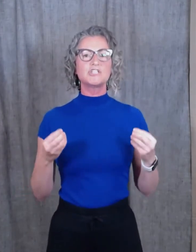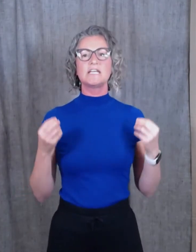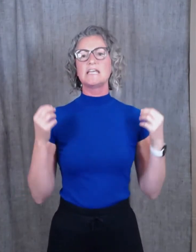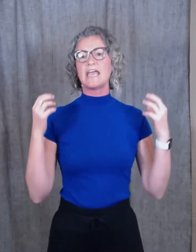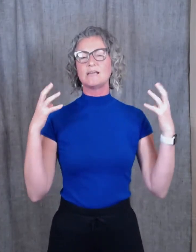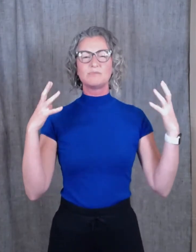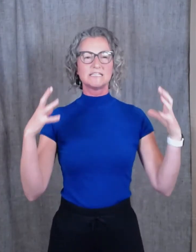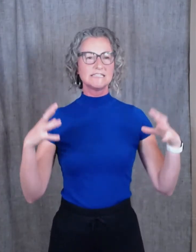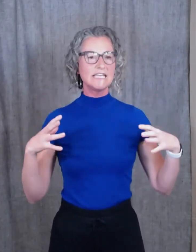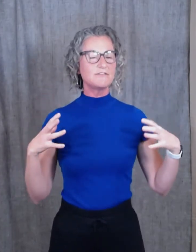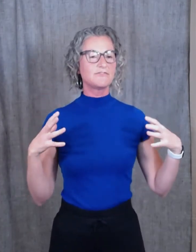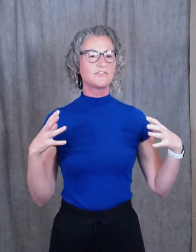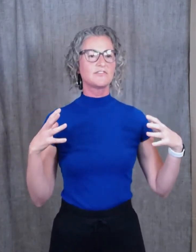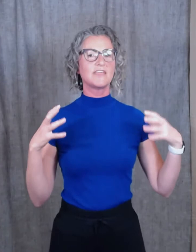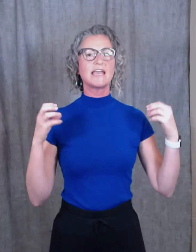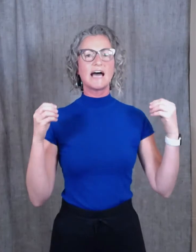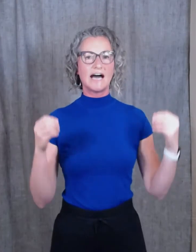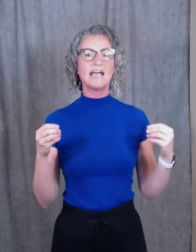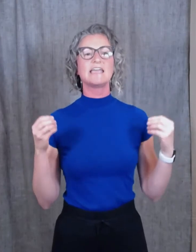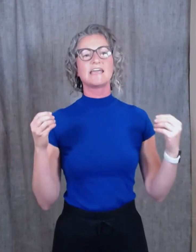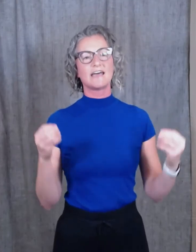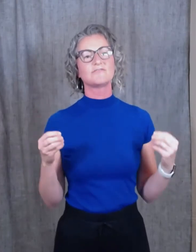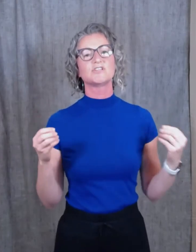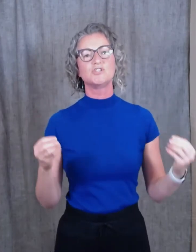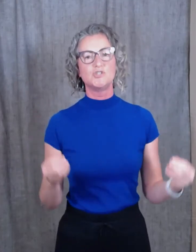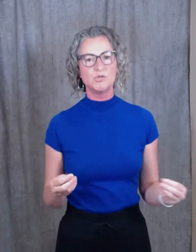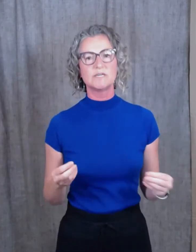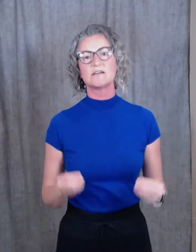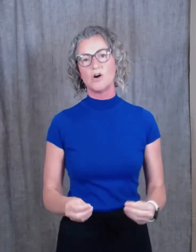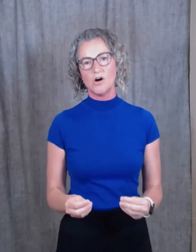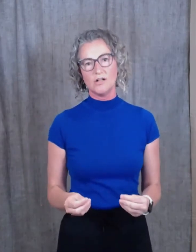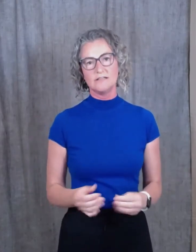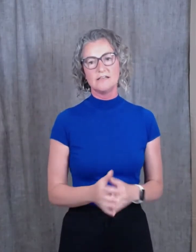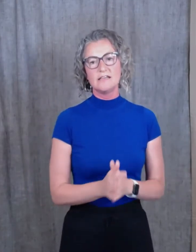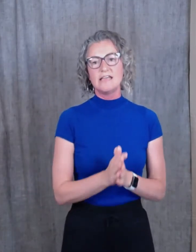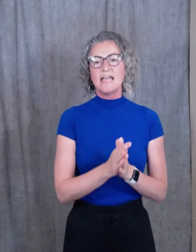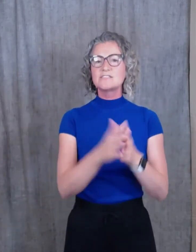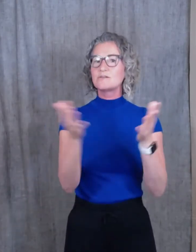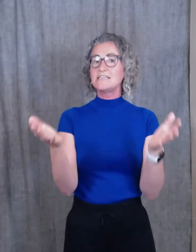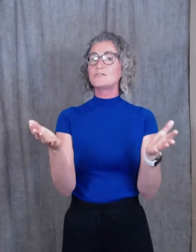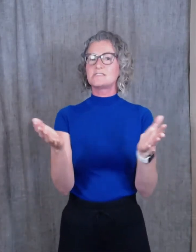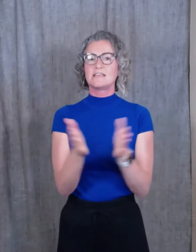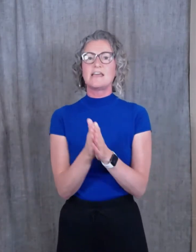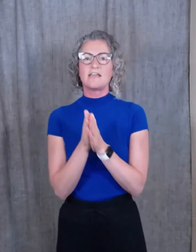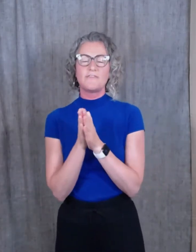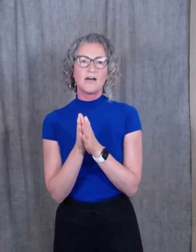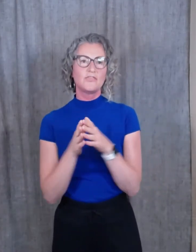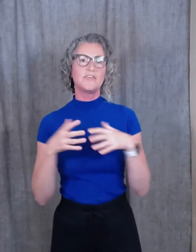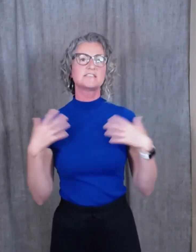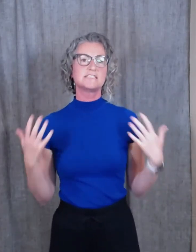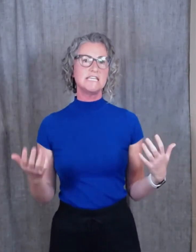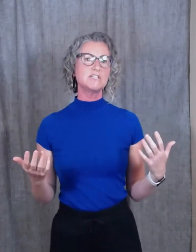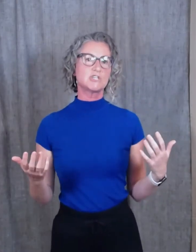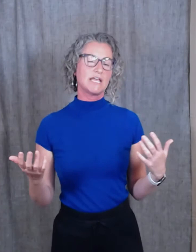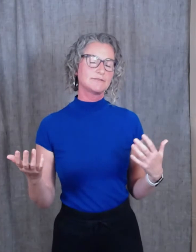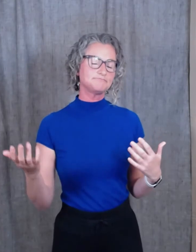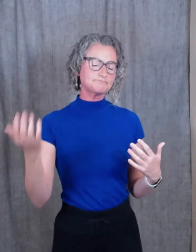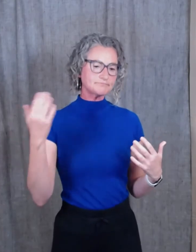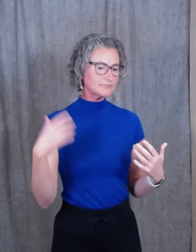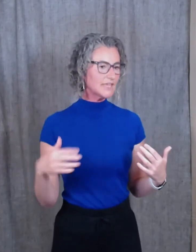and a belief that I have to do it all. And so it's interesting that I found this teaching. And